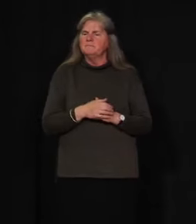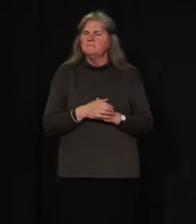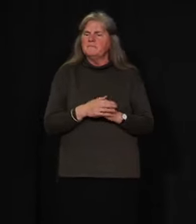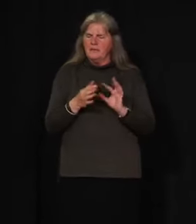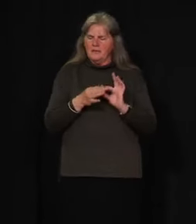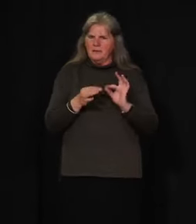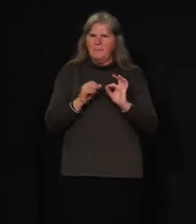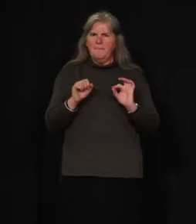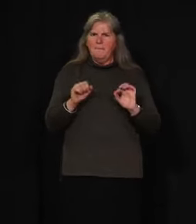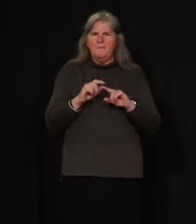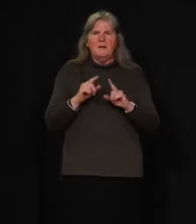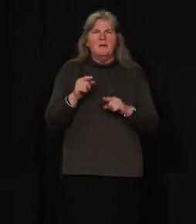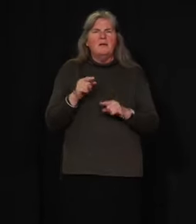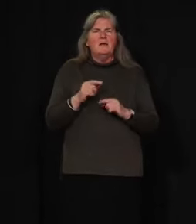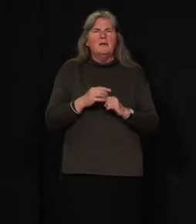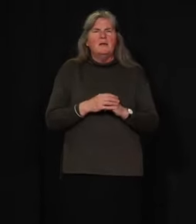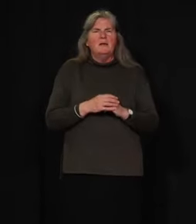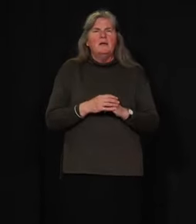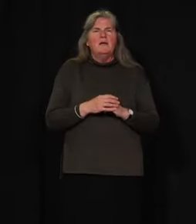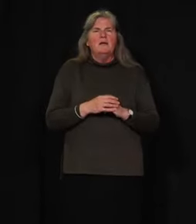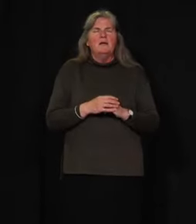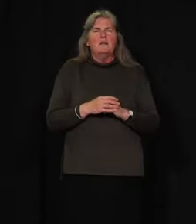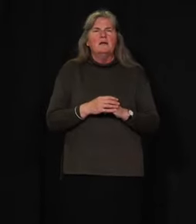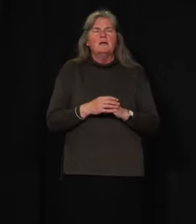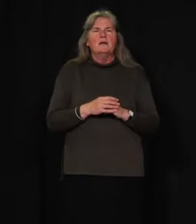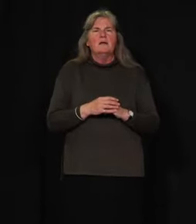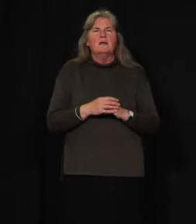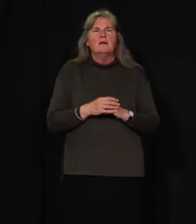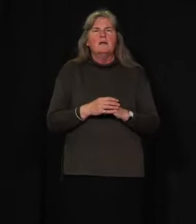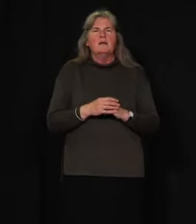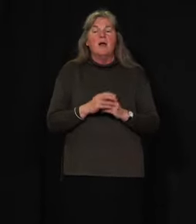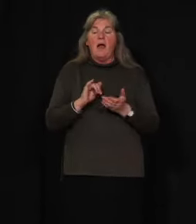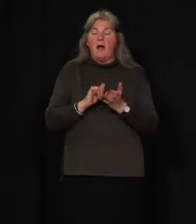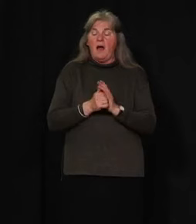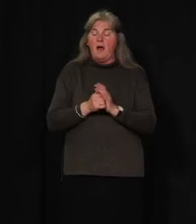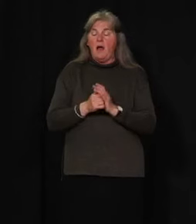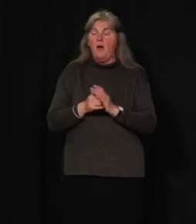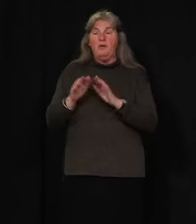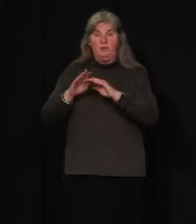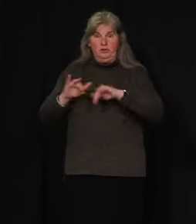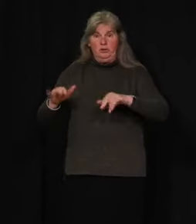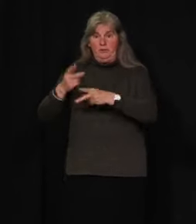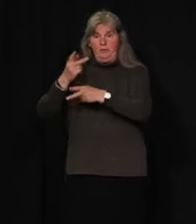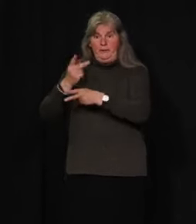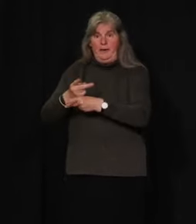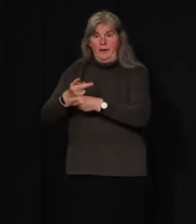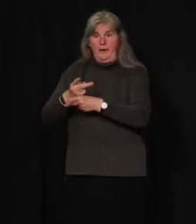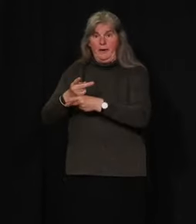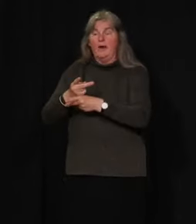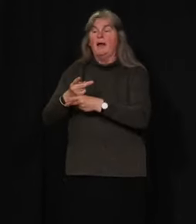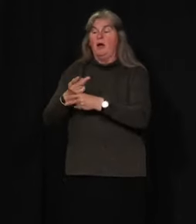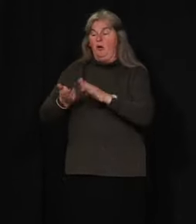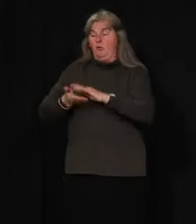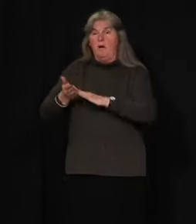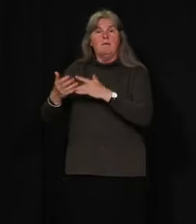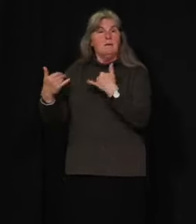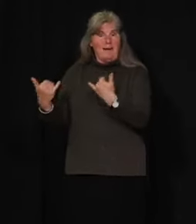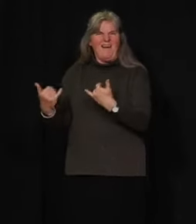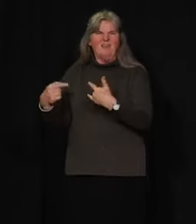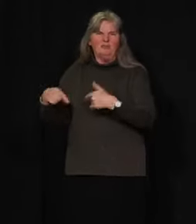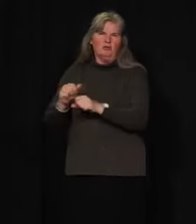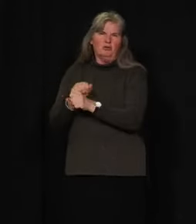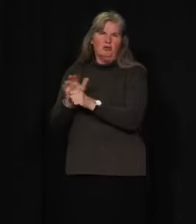what the way that child care is working in the COVID climate is